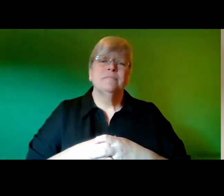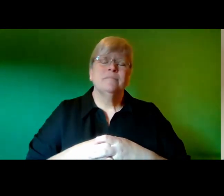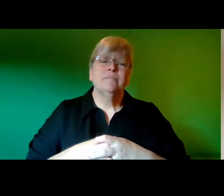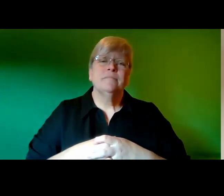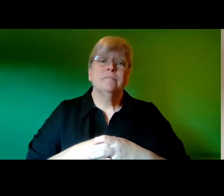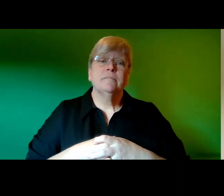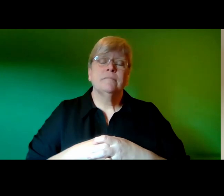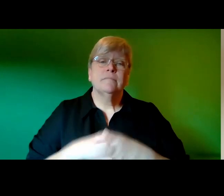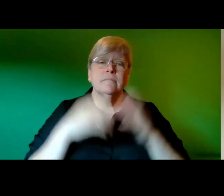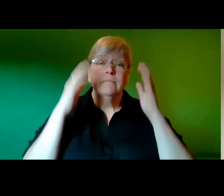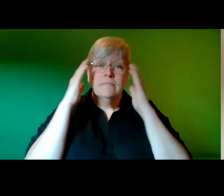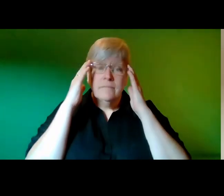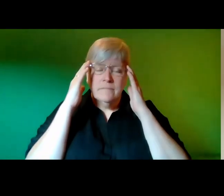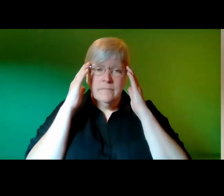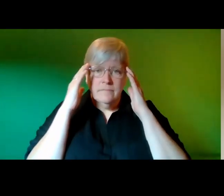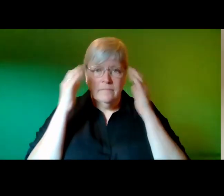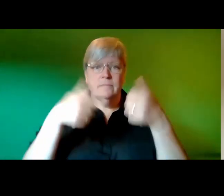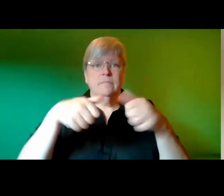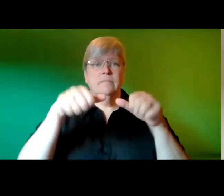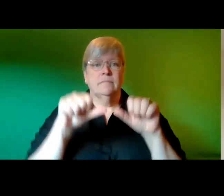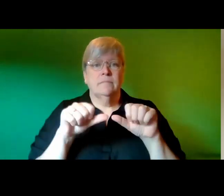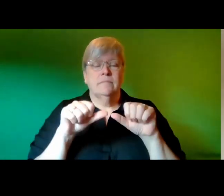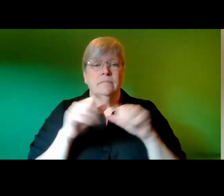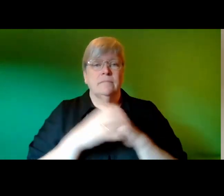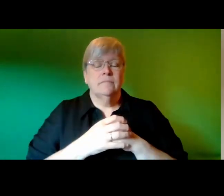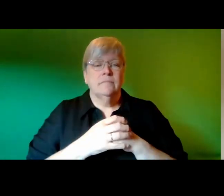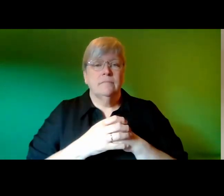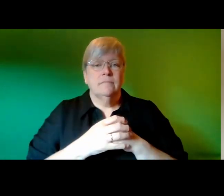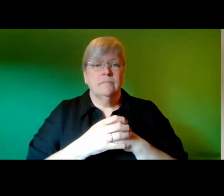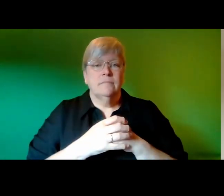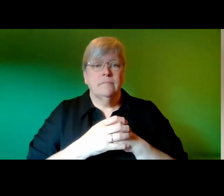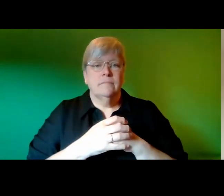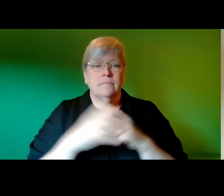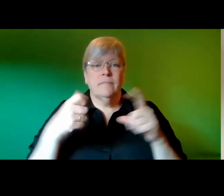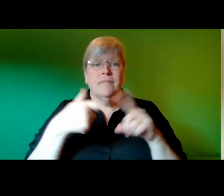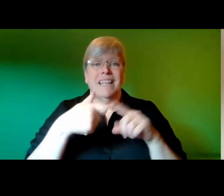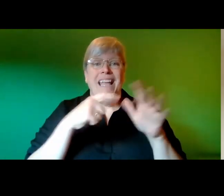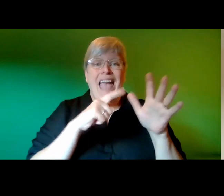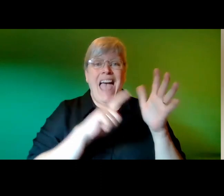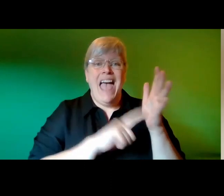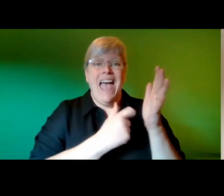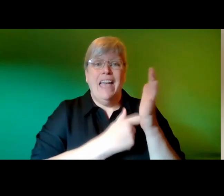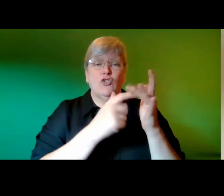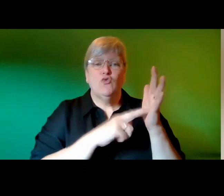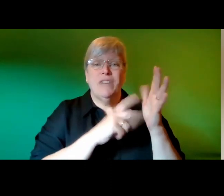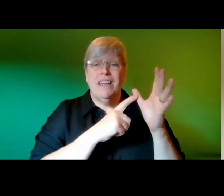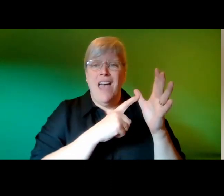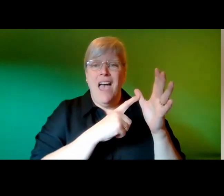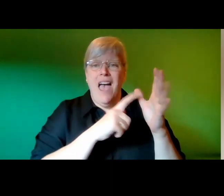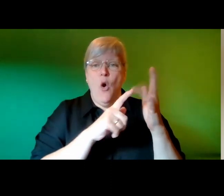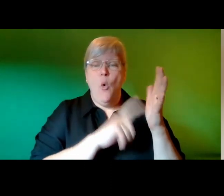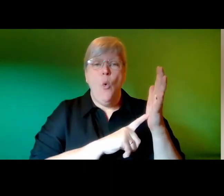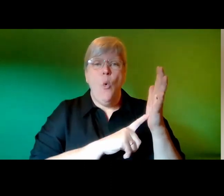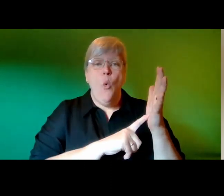um next reader um it's could she know larry or most of us know her as kitty